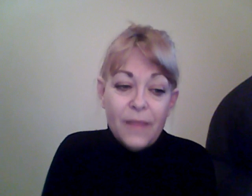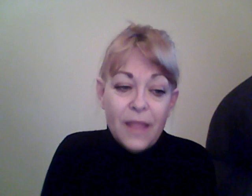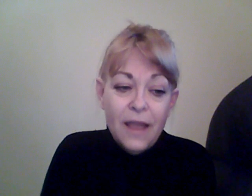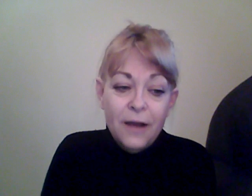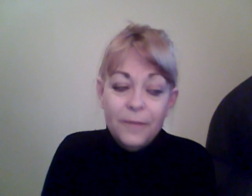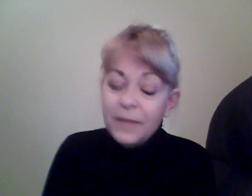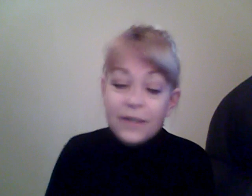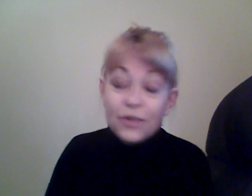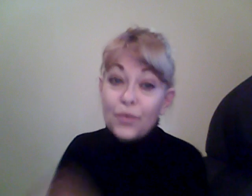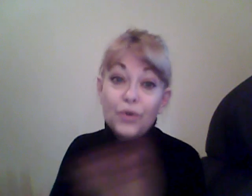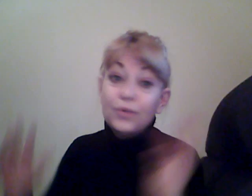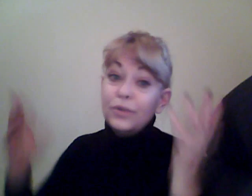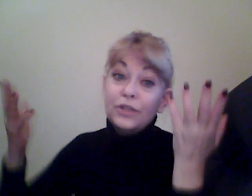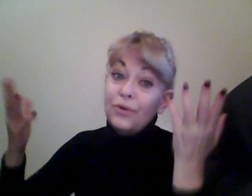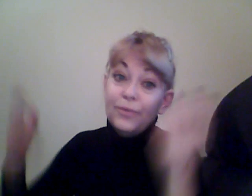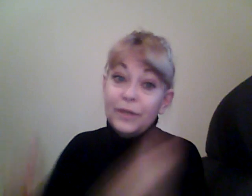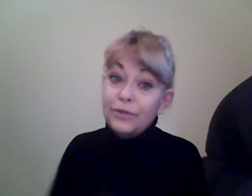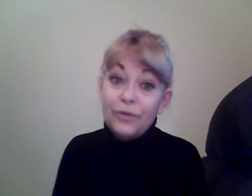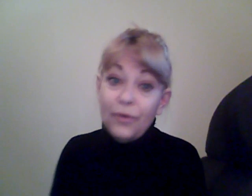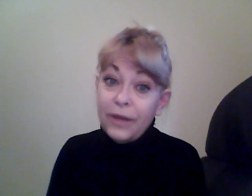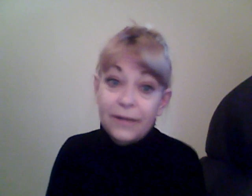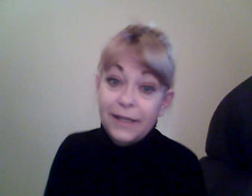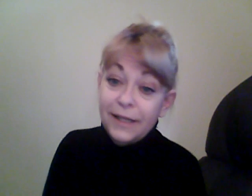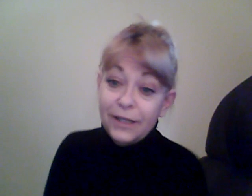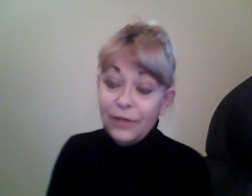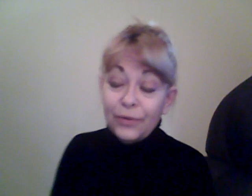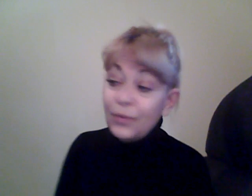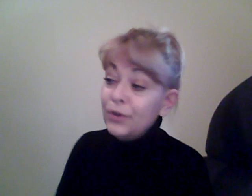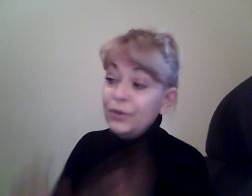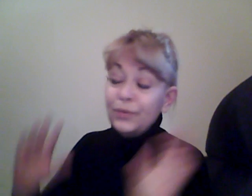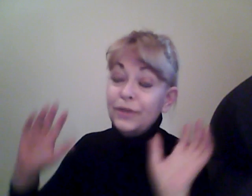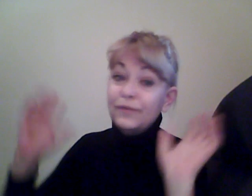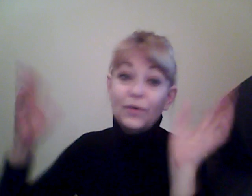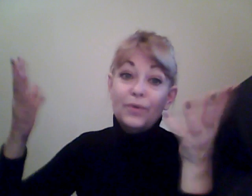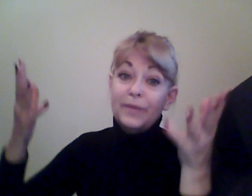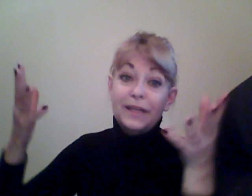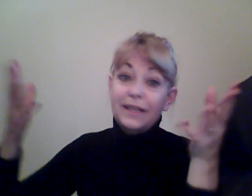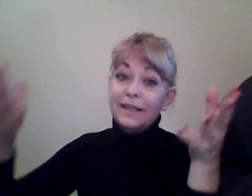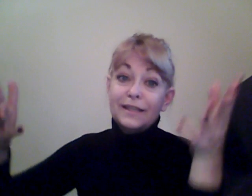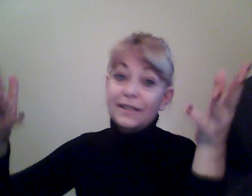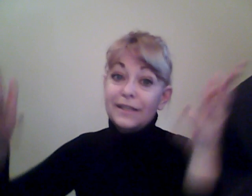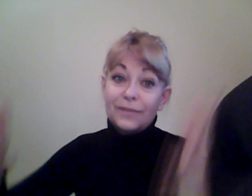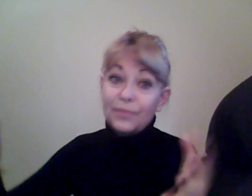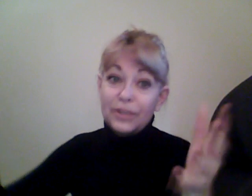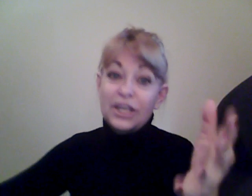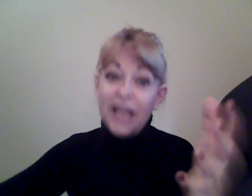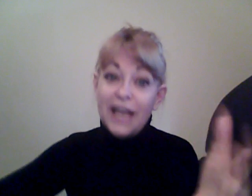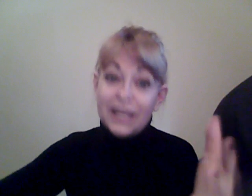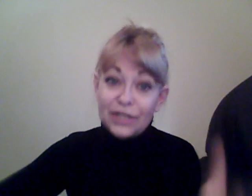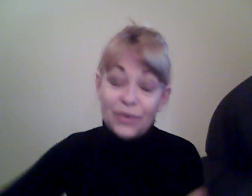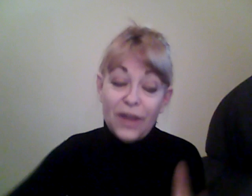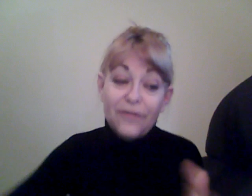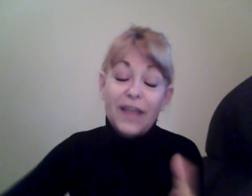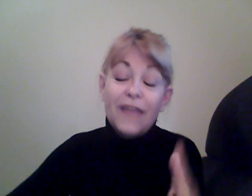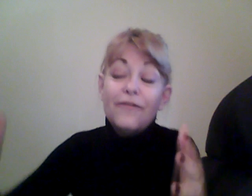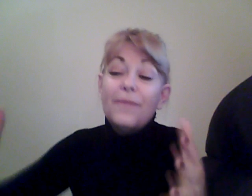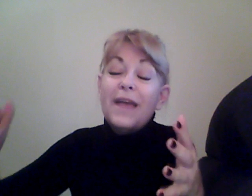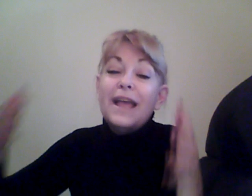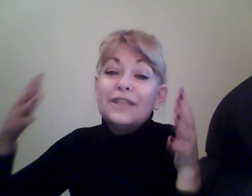Um, because the world would have told me, do yoga. You know, the world would have told me, this is what you gotta do. Every, as